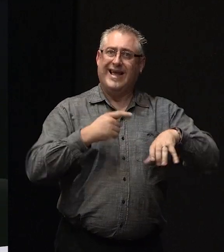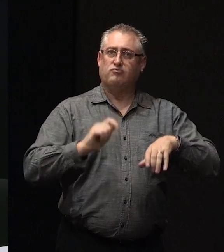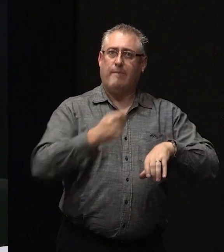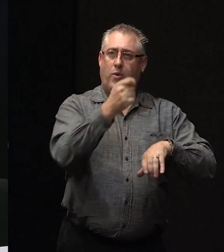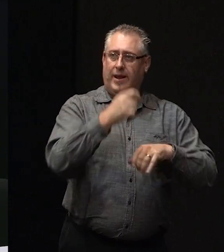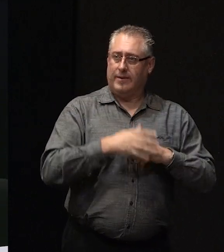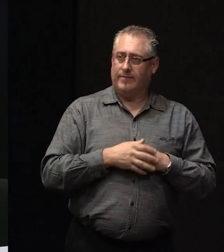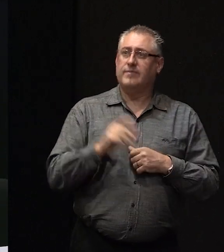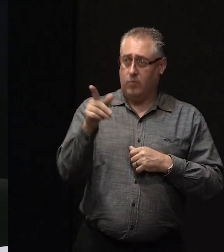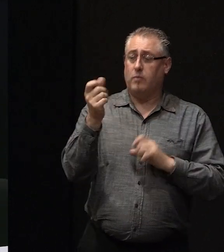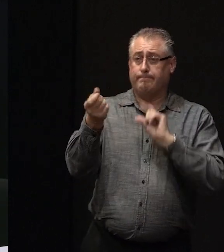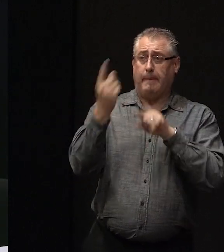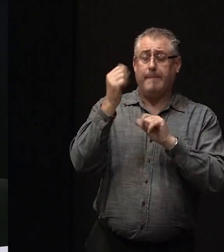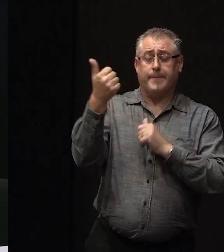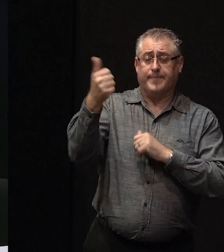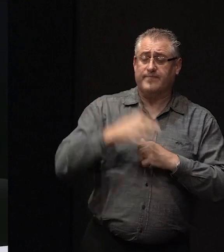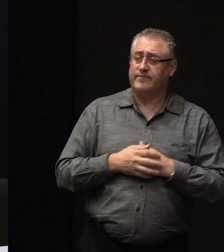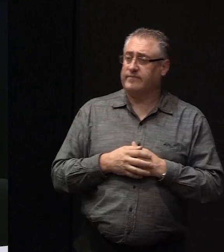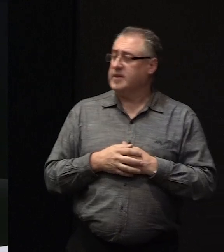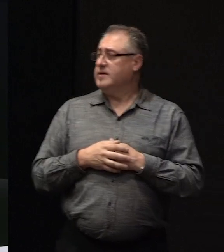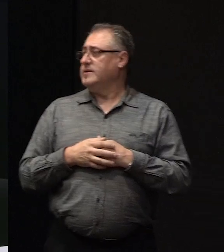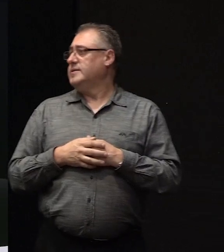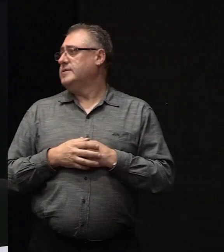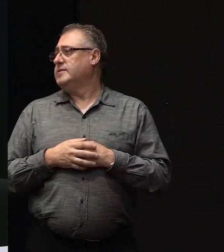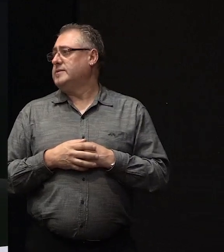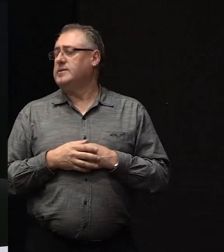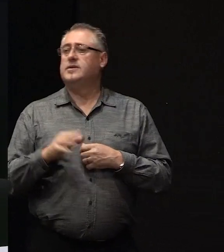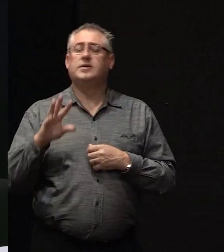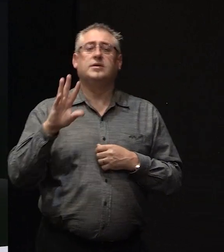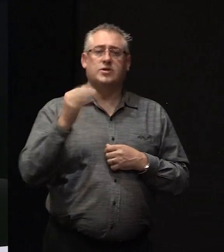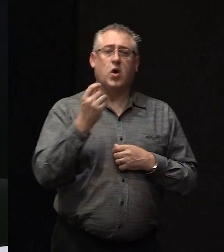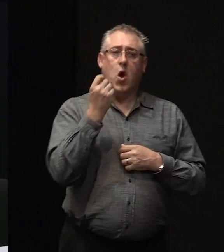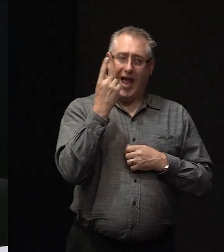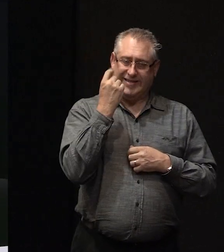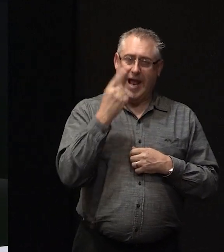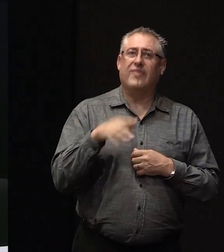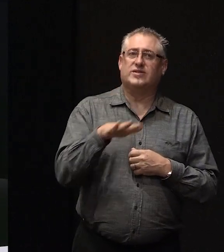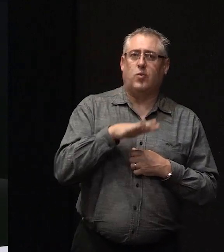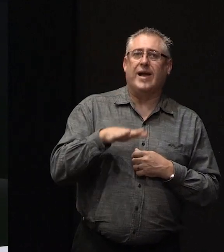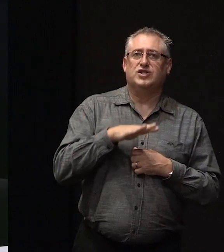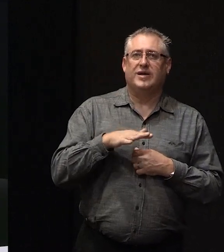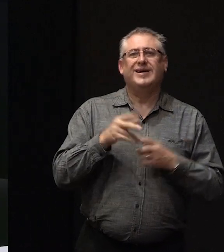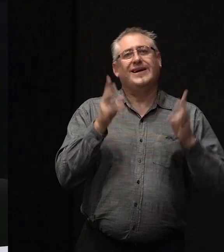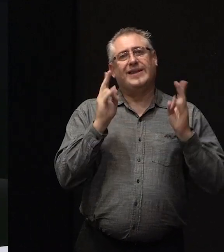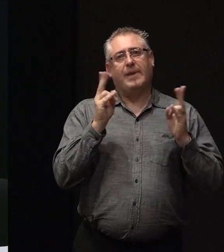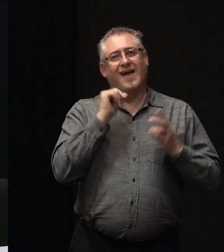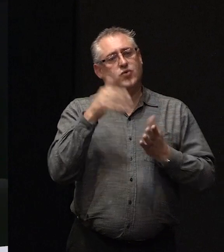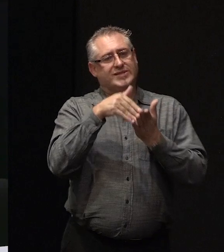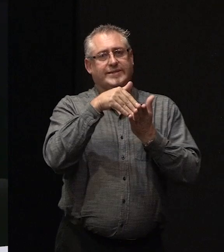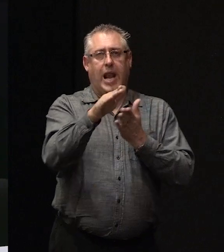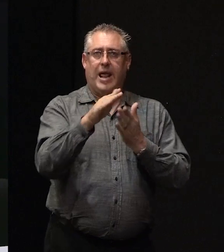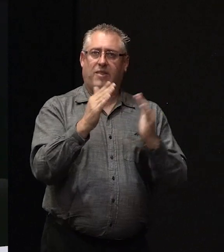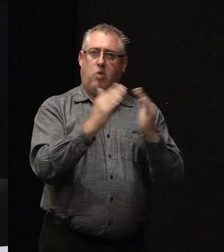yet there's two years. Dean? I understand the situation. typically if you're selling a property